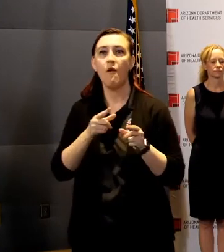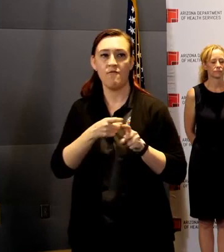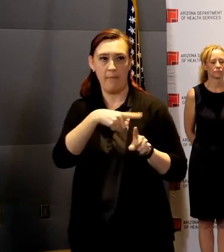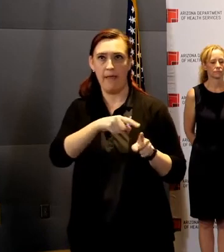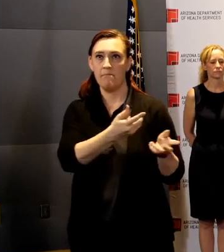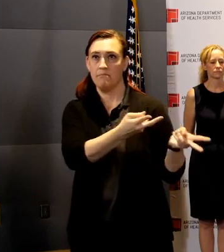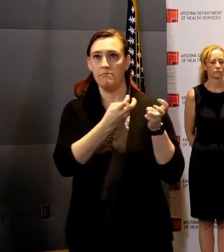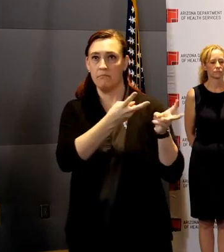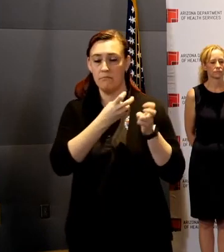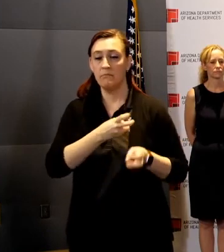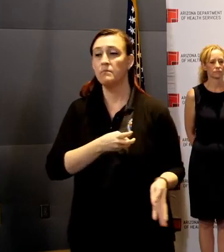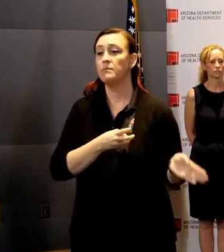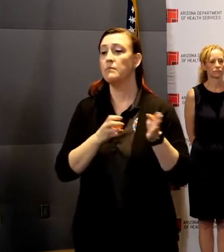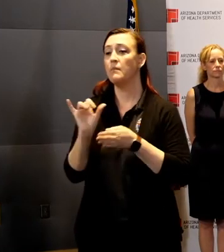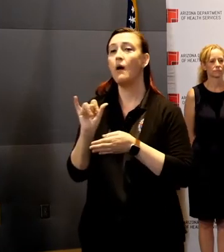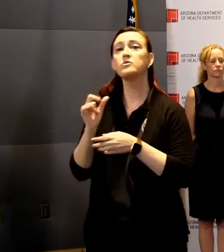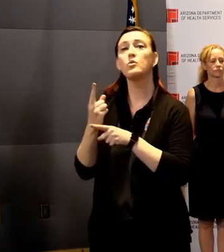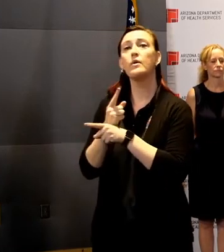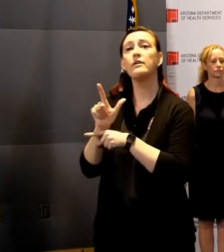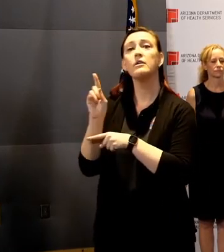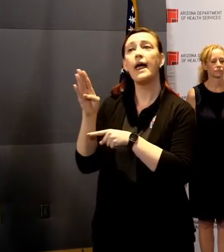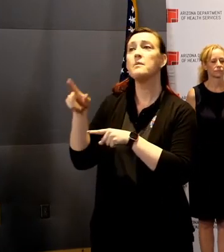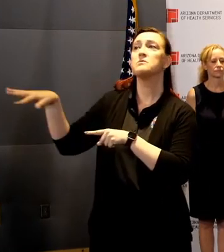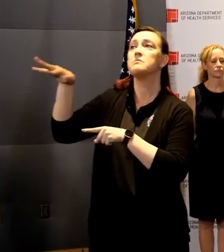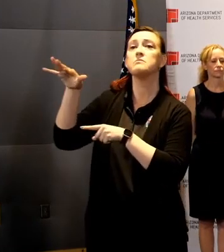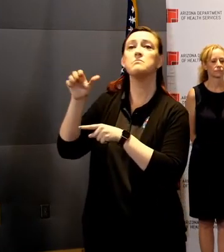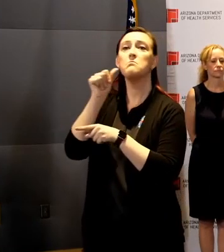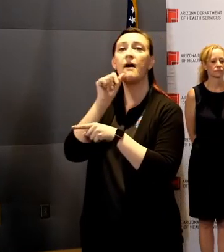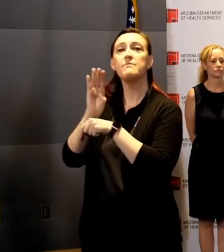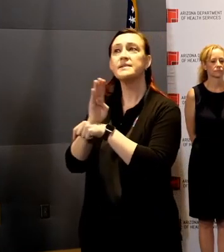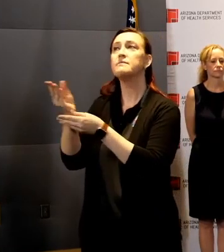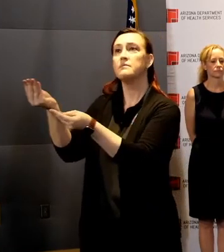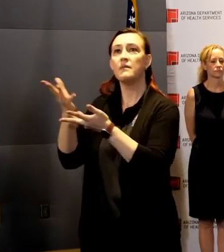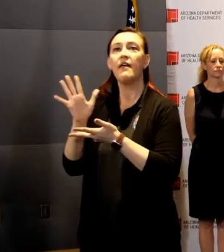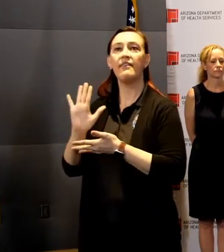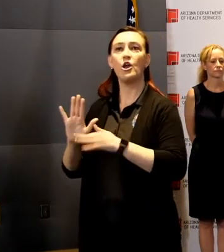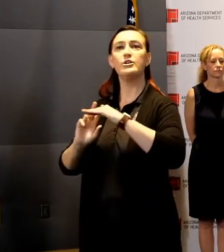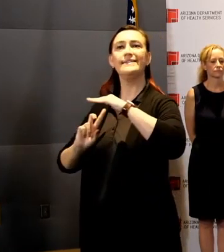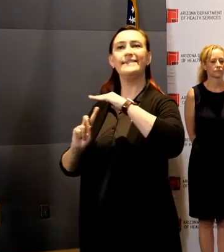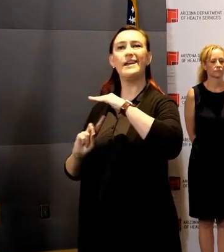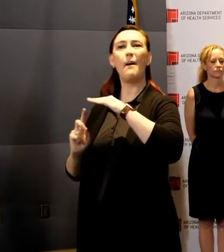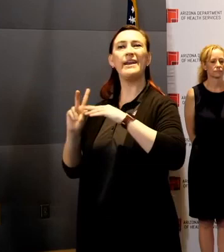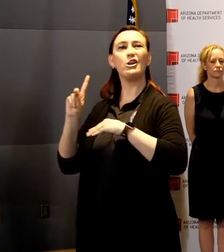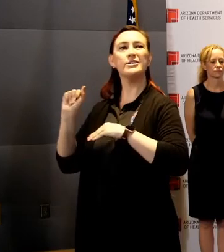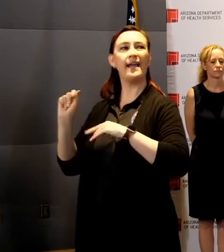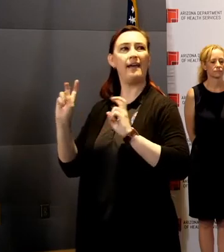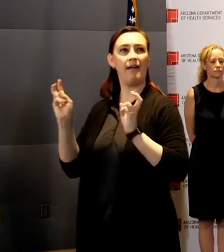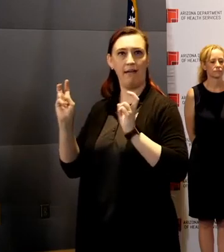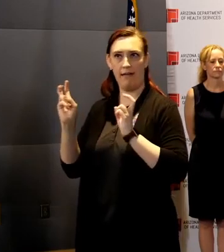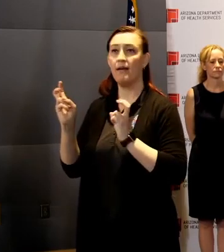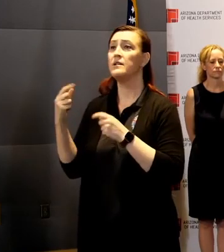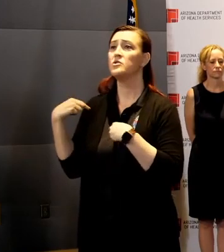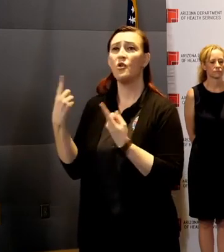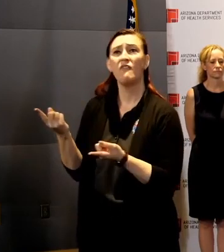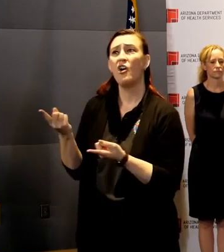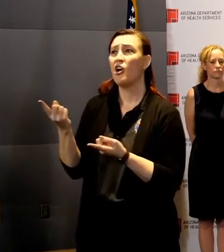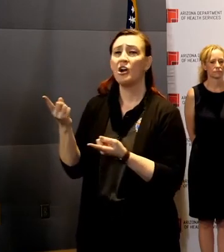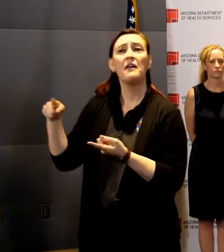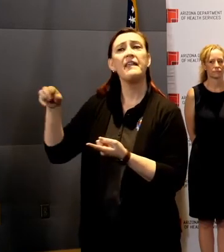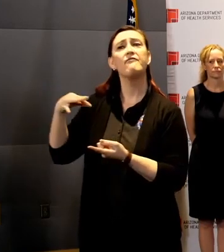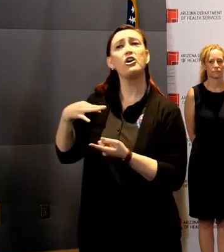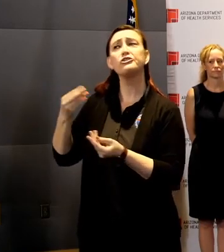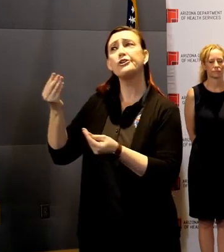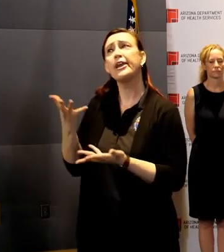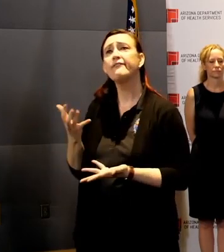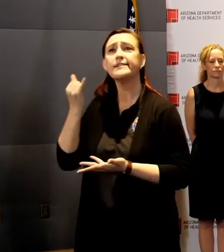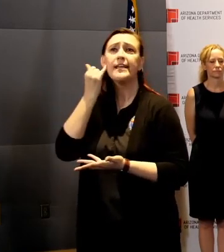to provide denominator data on their testing, something that to this point has been provided voluntarily